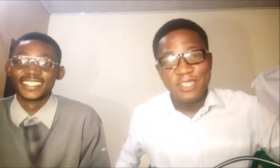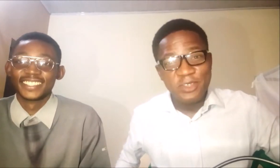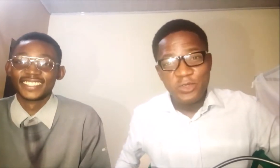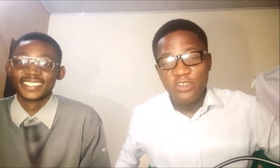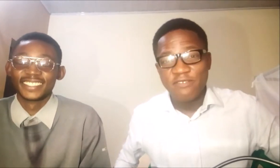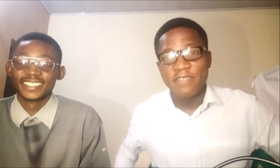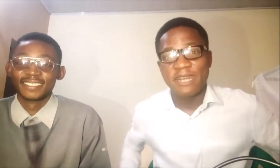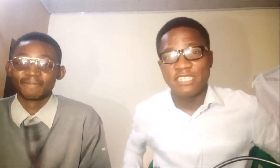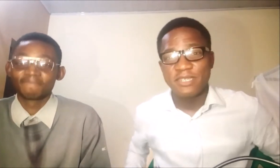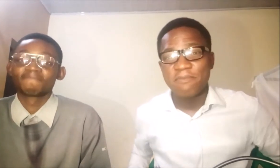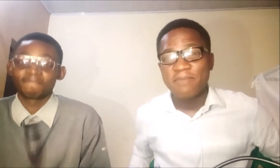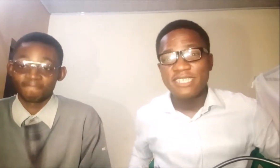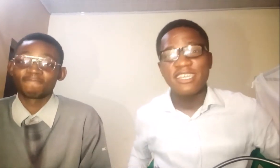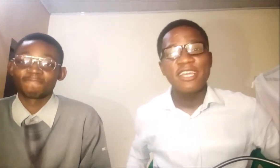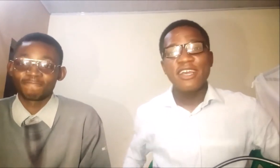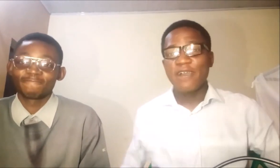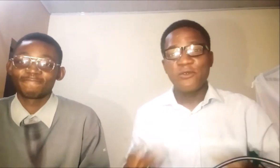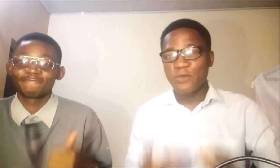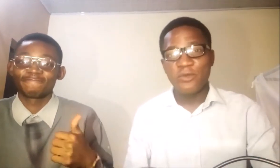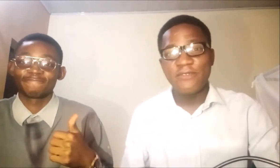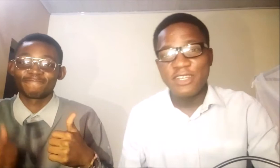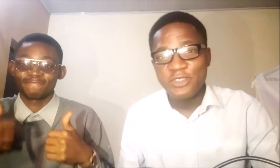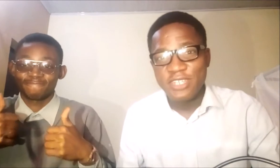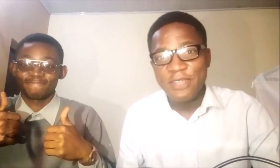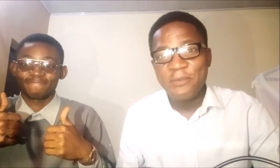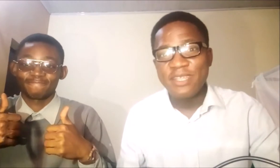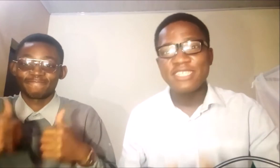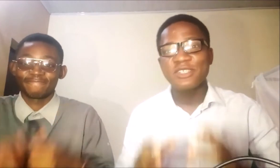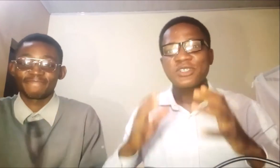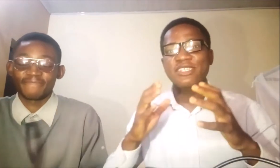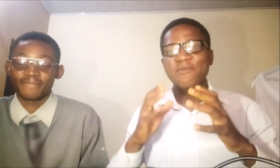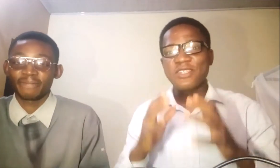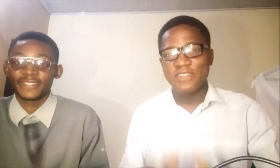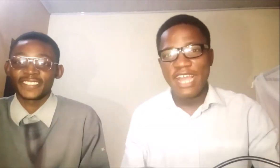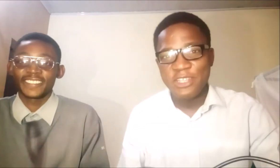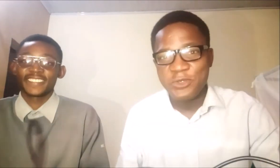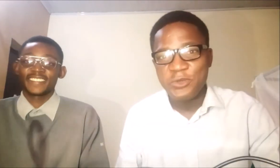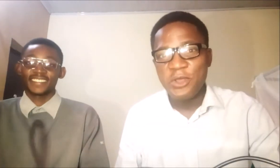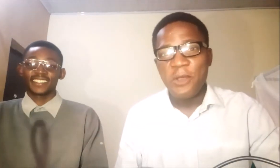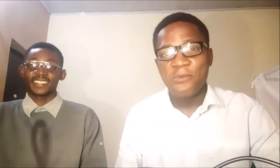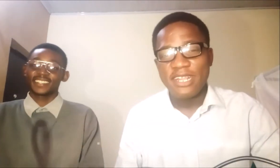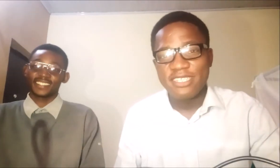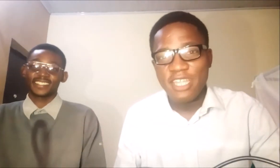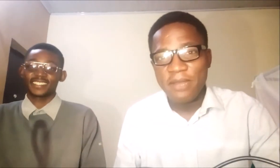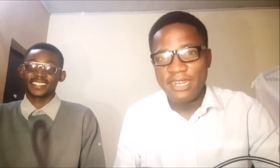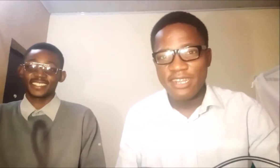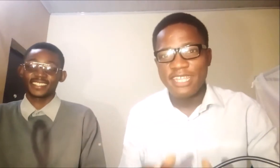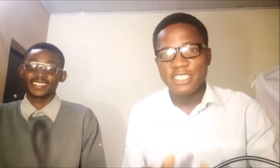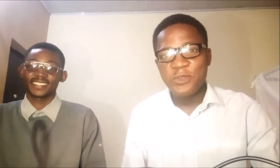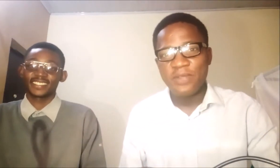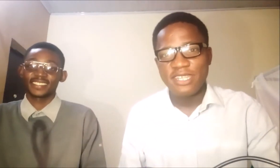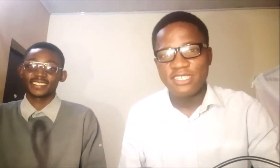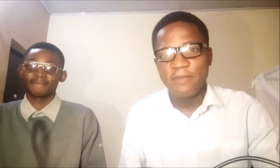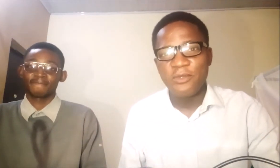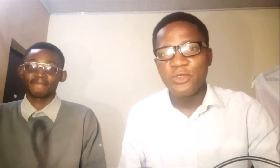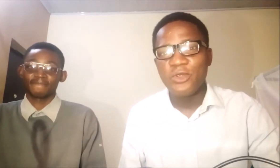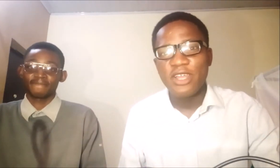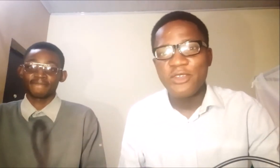Especially those who have been participating. Please. What we have learned today. Please just try to practice them and let's see you practice them. And look at your